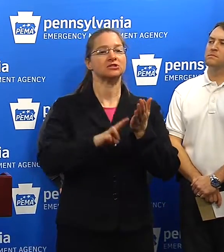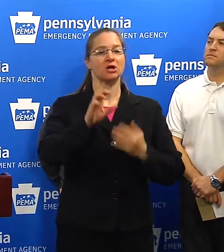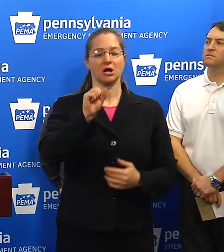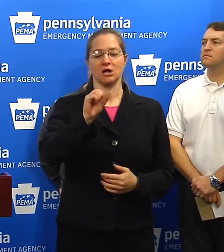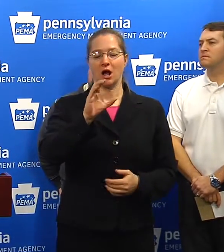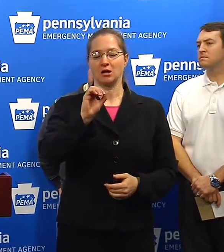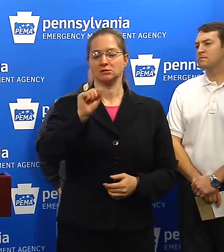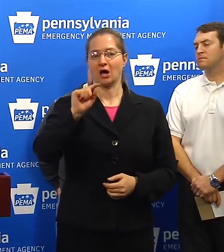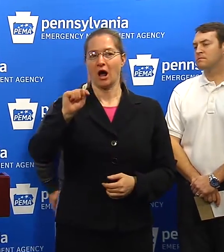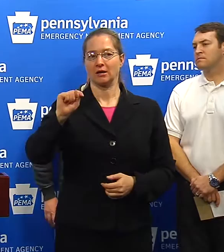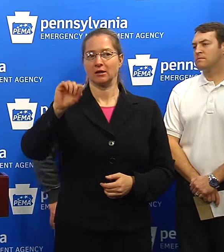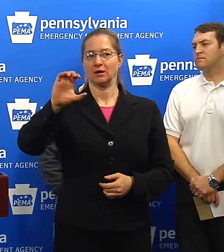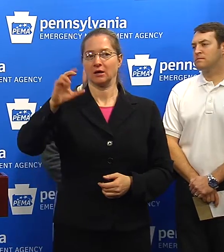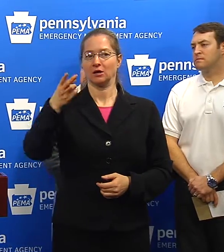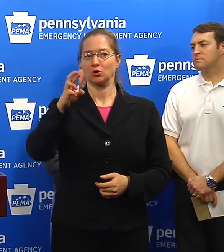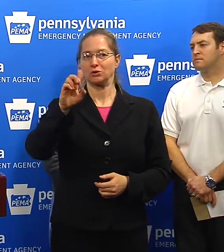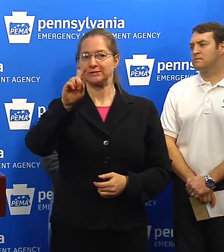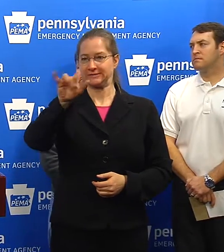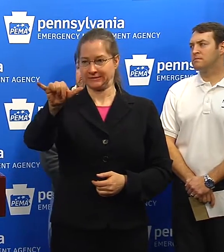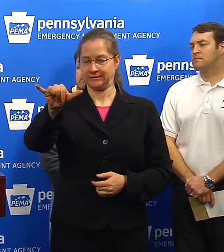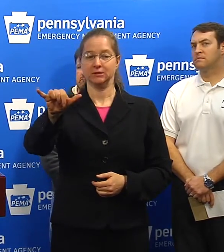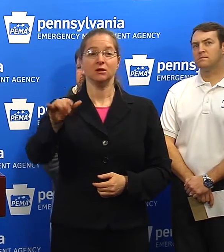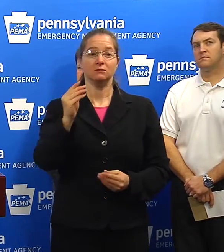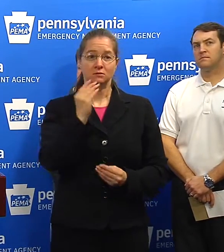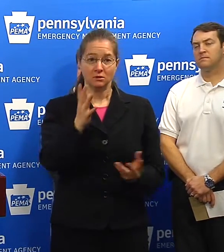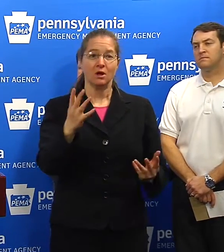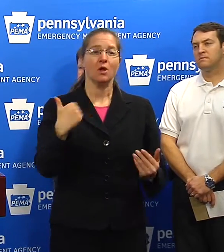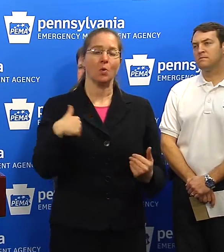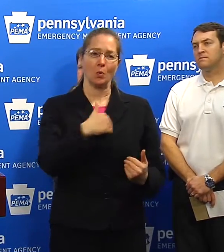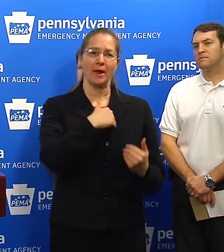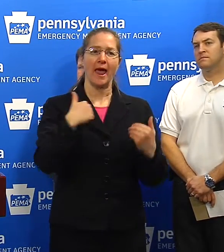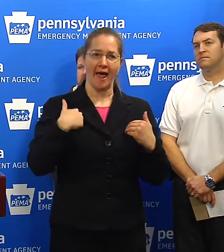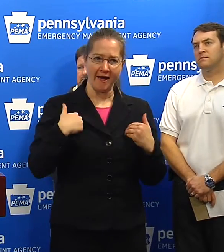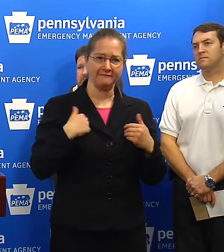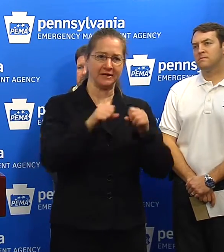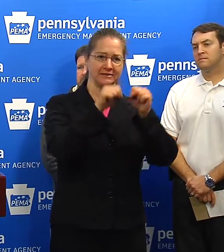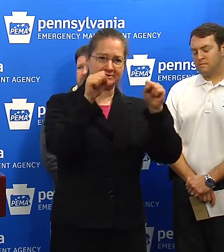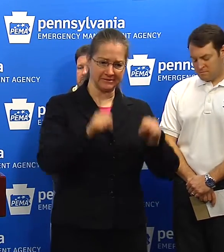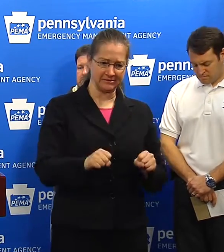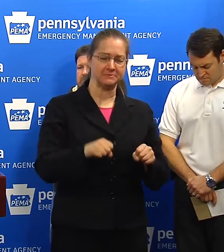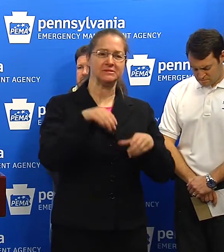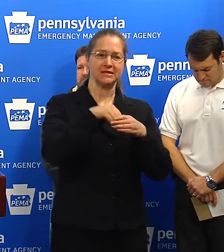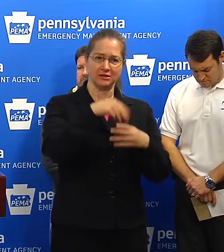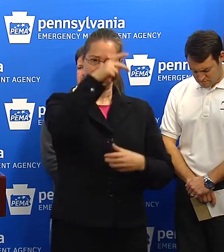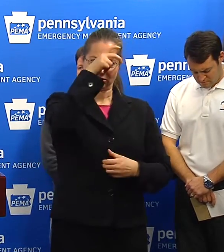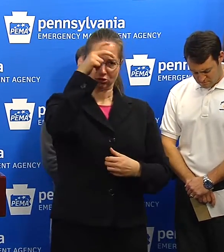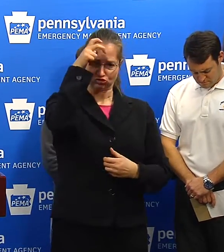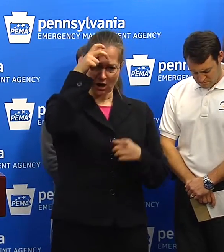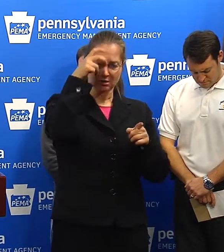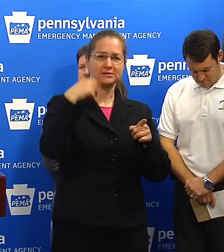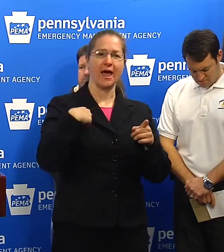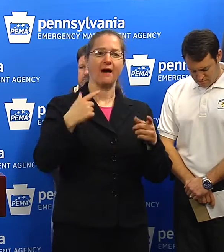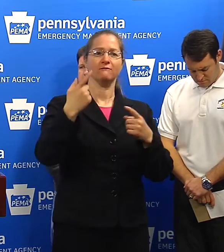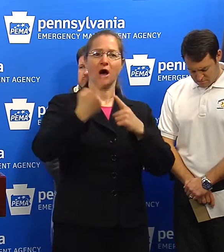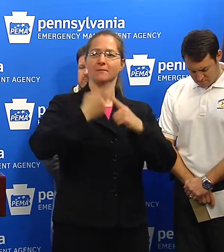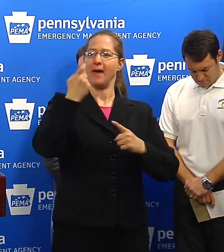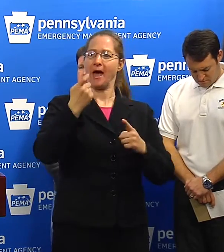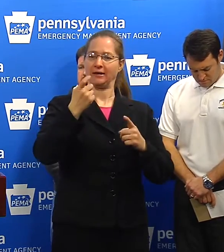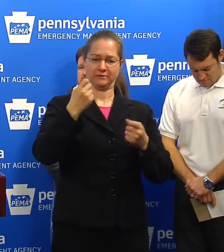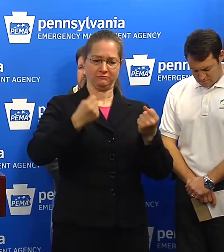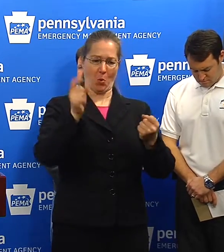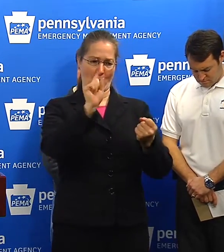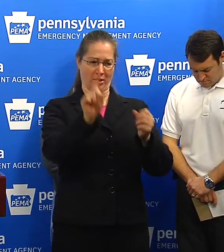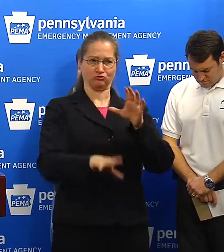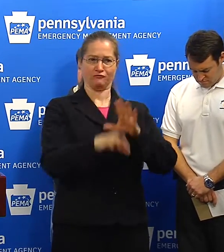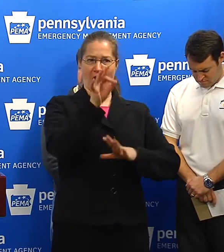Christie. As you mentioned, we did put automated vehicle location systems in the trucks that serve the, basically, the interstates.